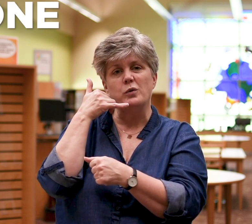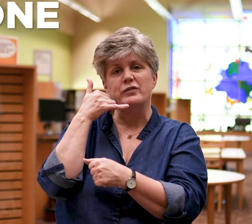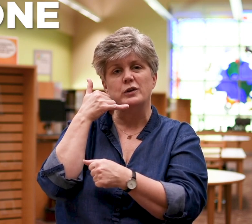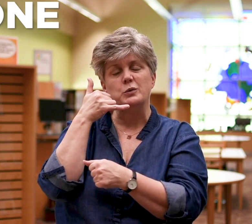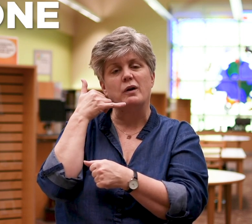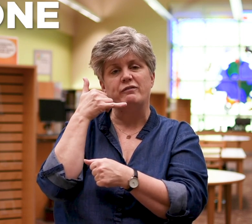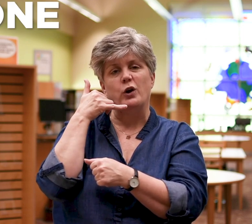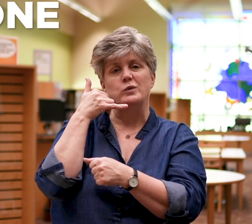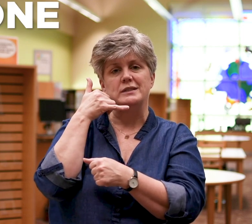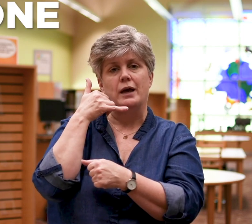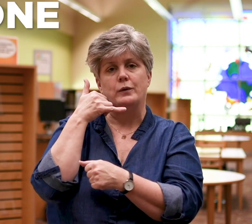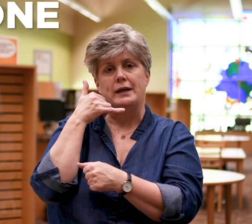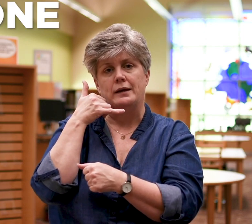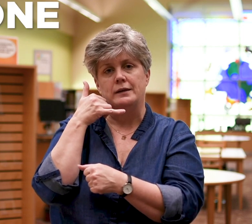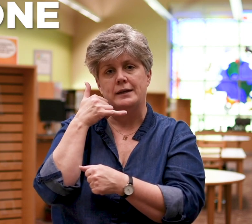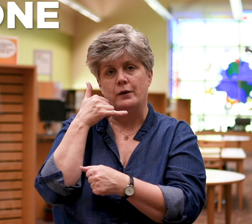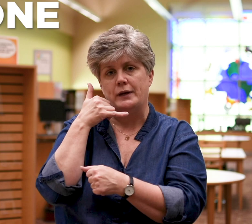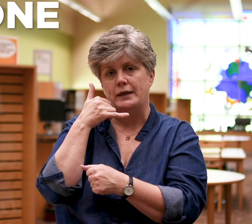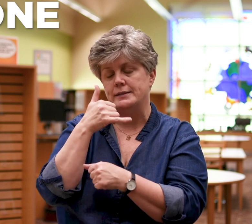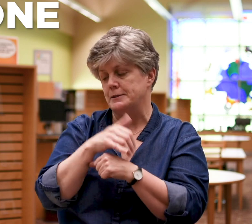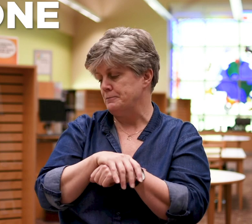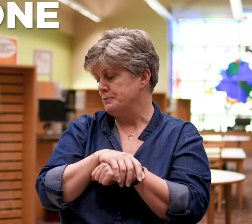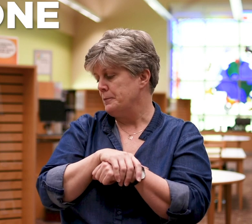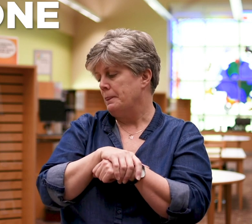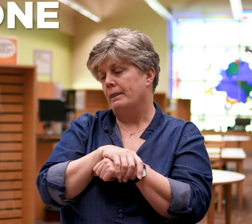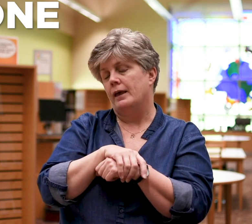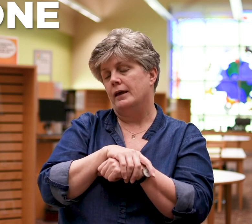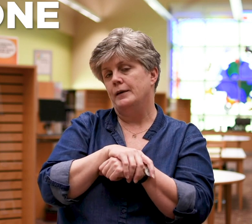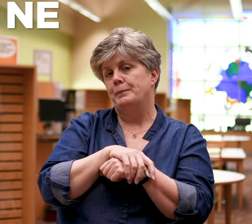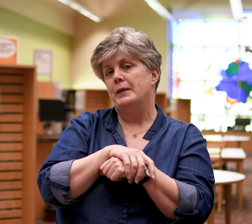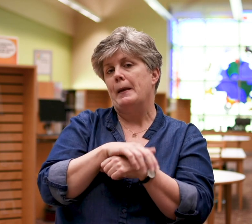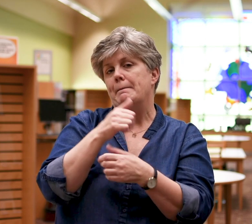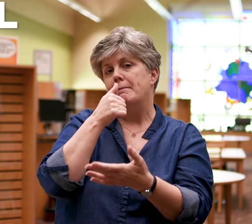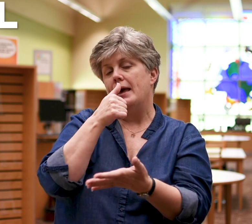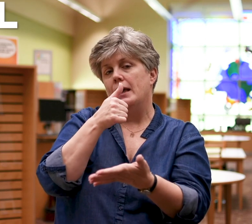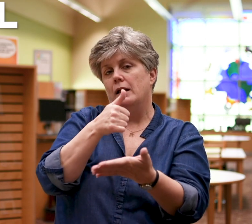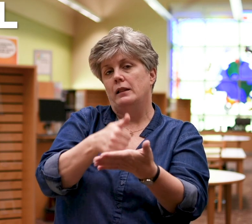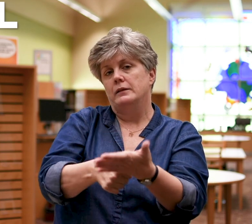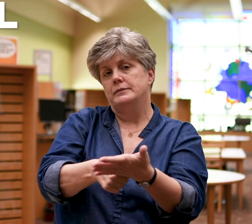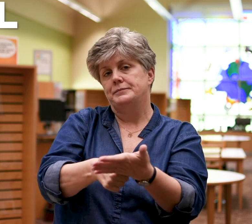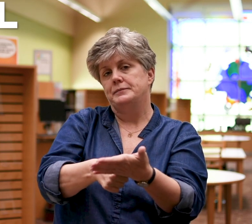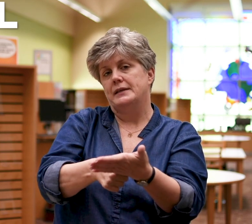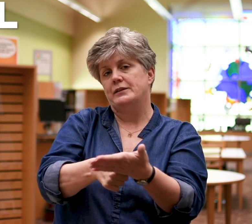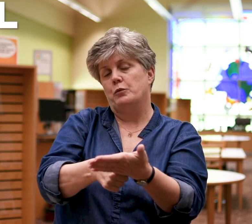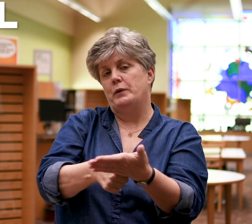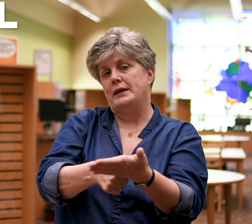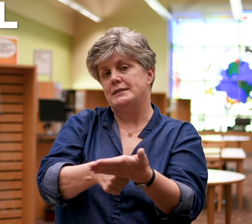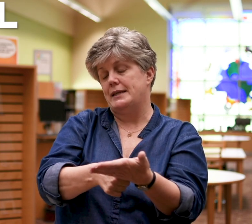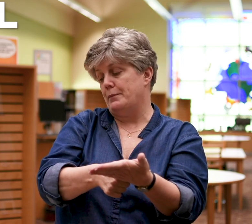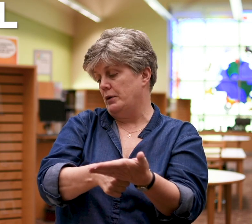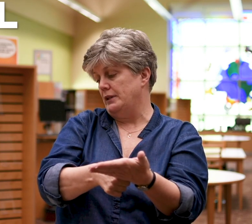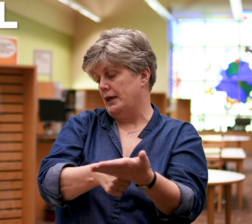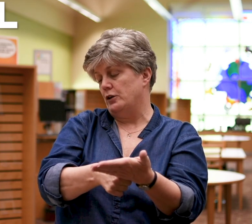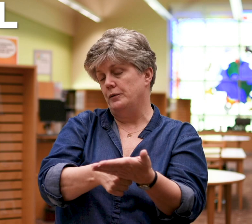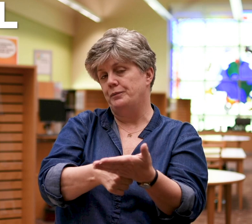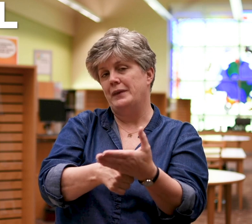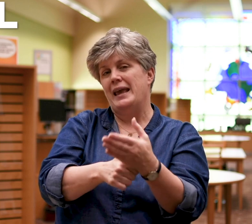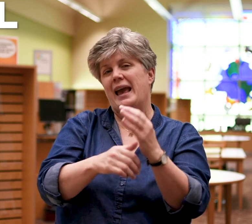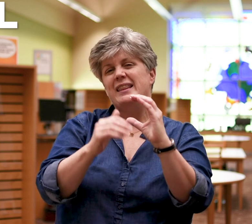referring to our phones now and that nowadays okay mail as if we're putting a stamp on a letter and